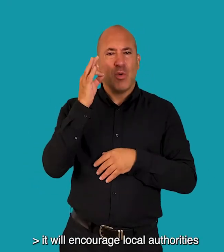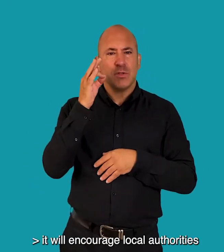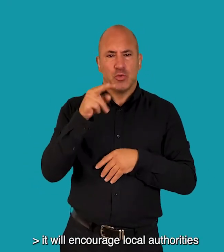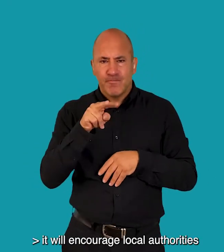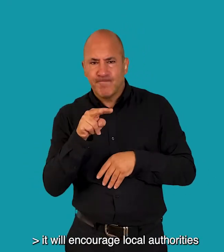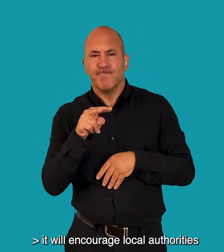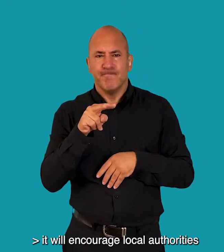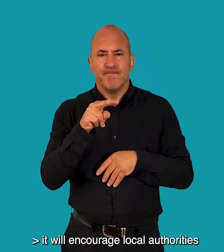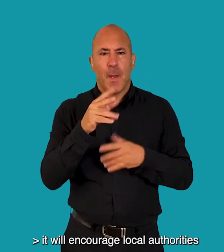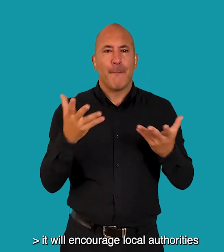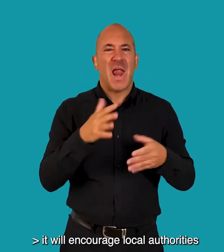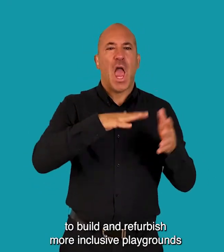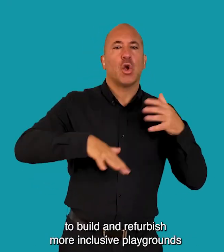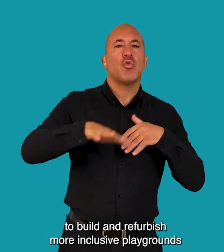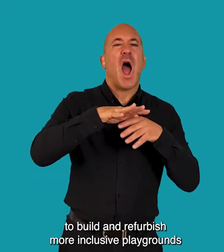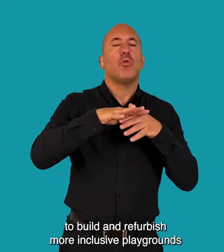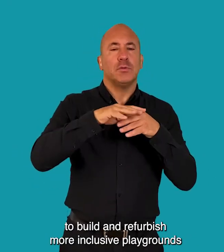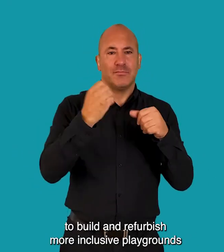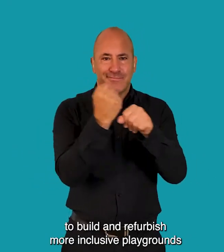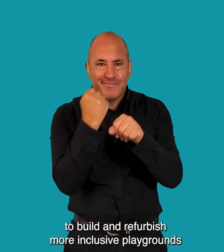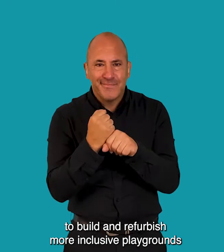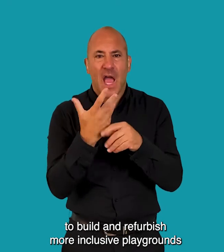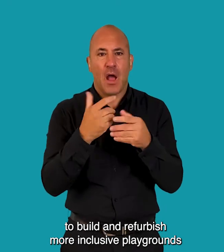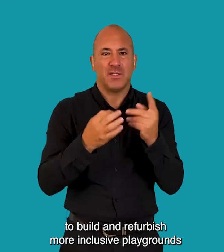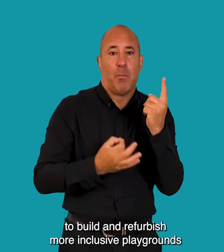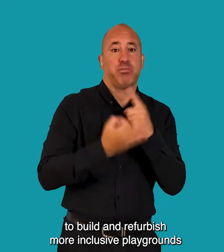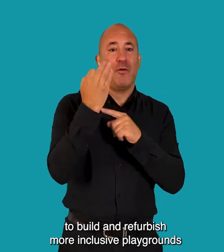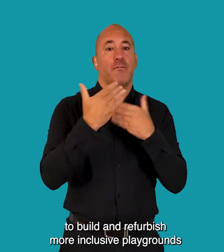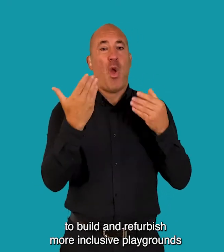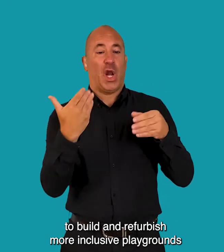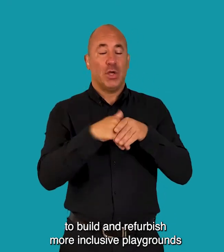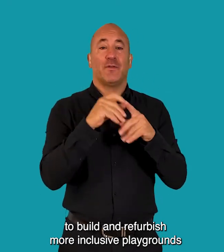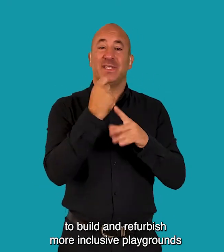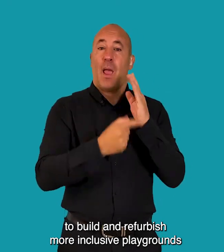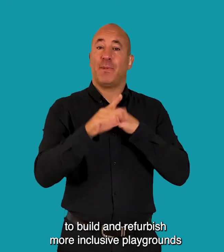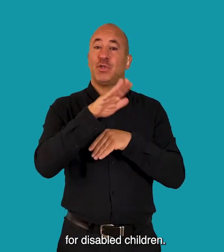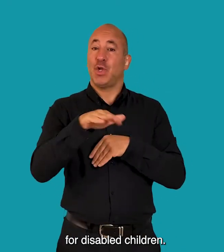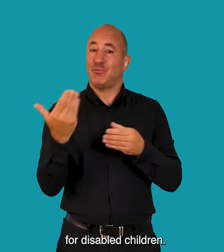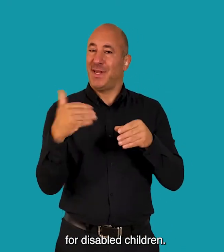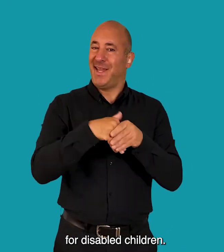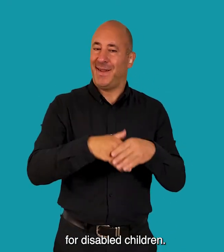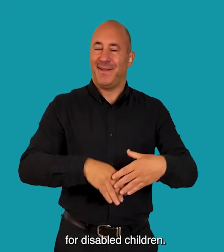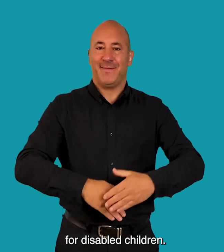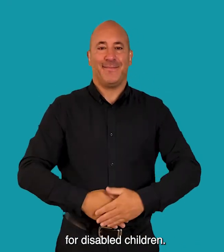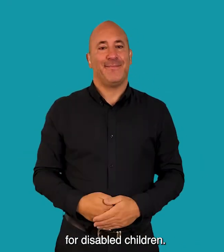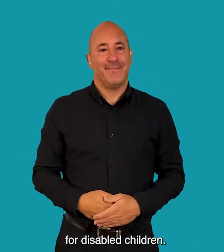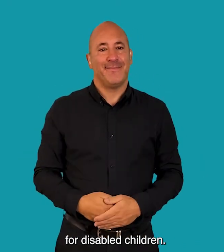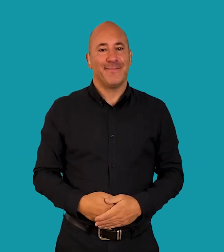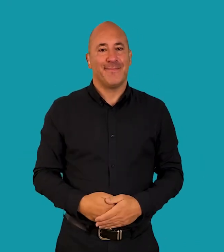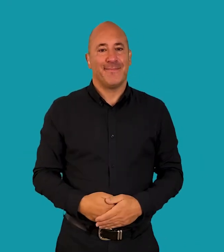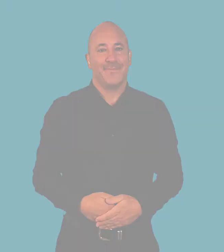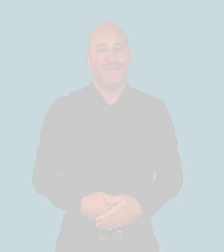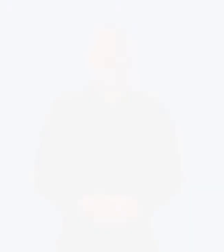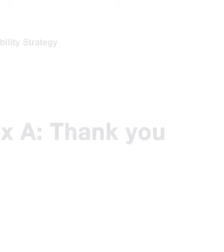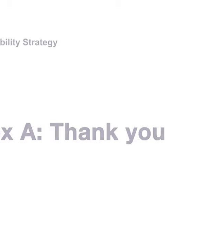encourage local authorities to build and refurbish more inclusive playgrounds for disabled children